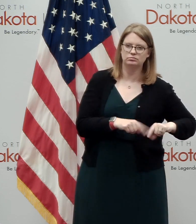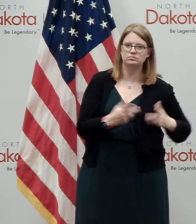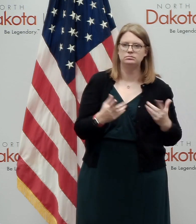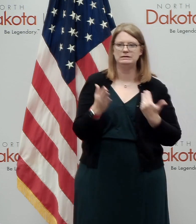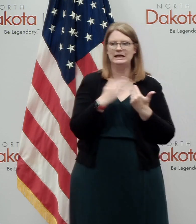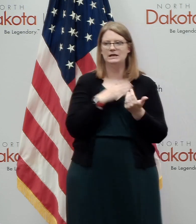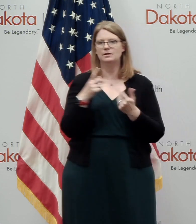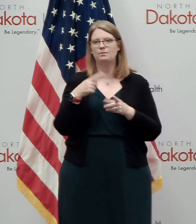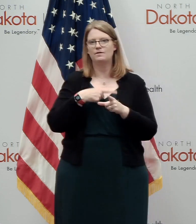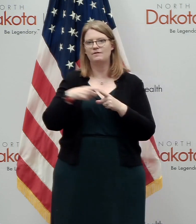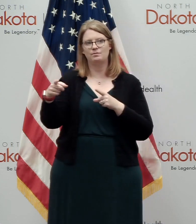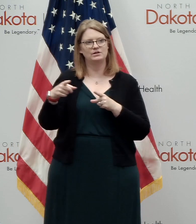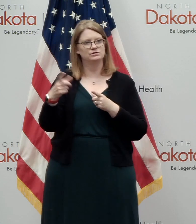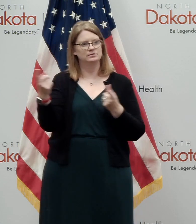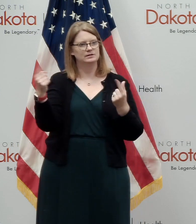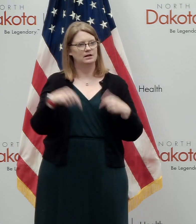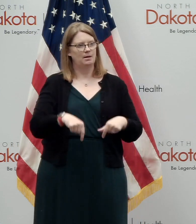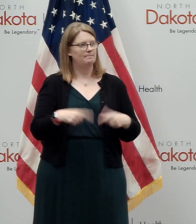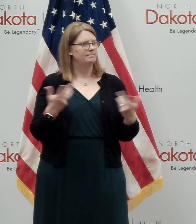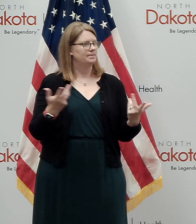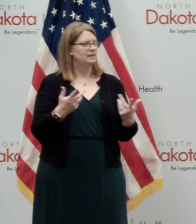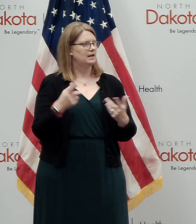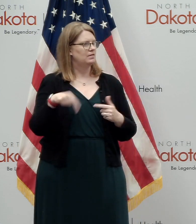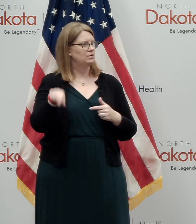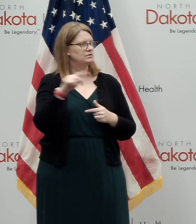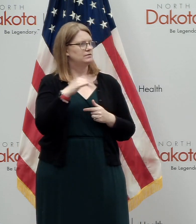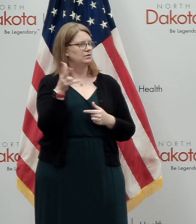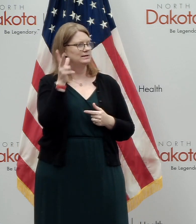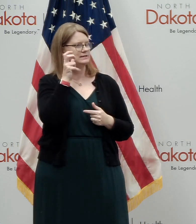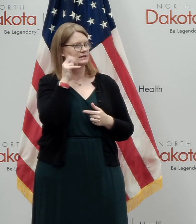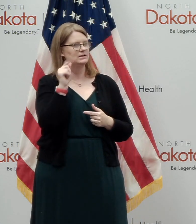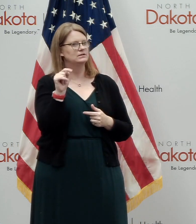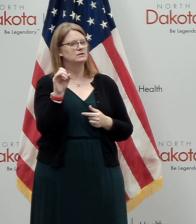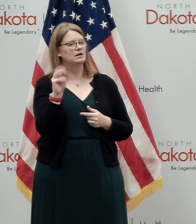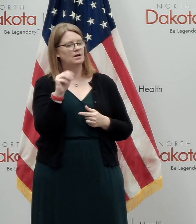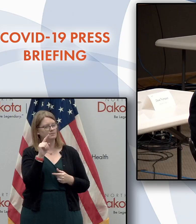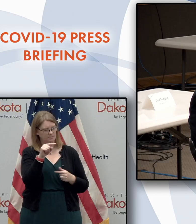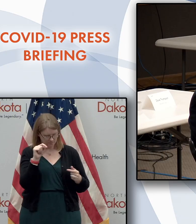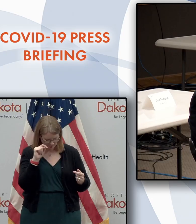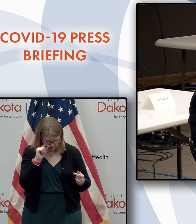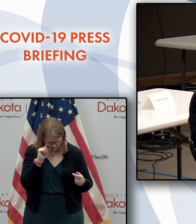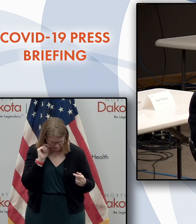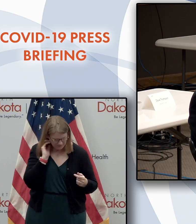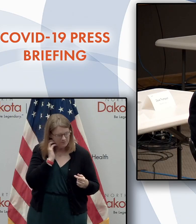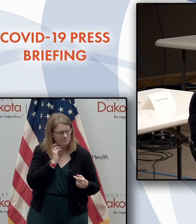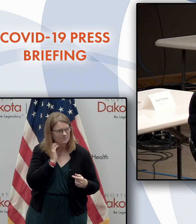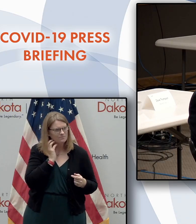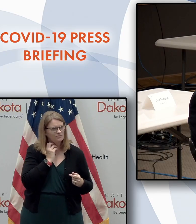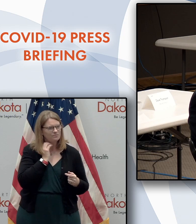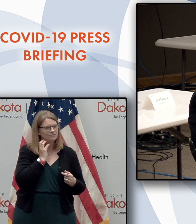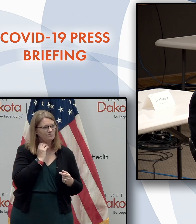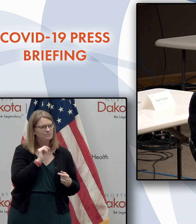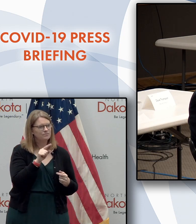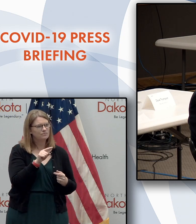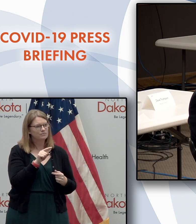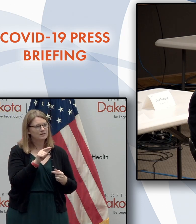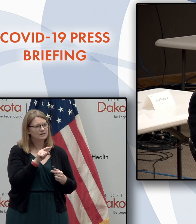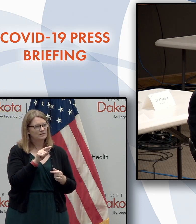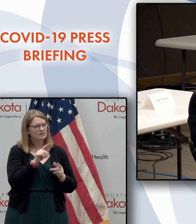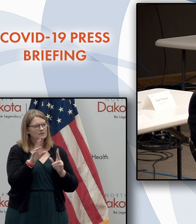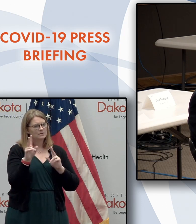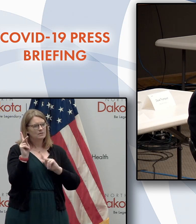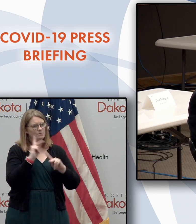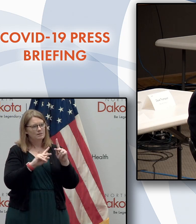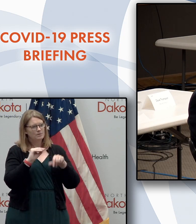that are here every day and those listening in. Okay, Tom. Yeah, but I want to drill down a little bit on some people that are really